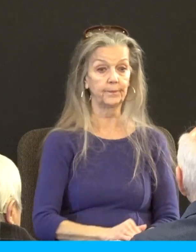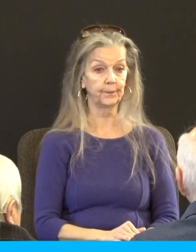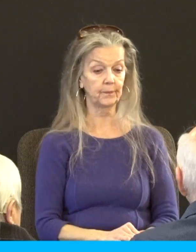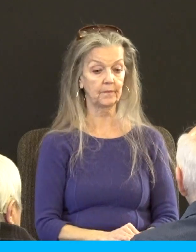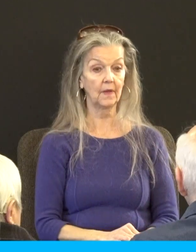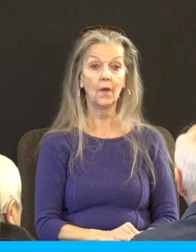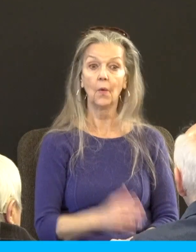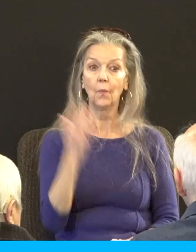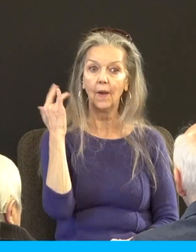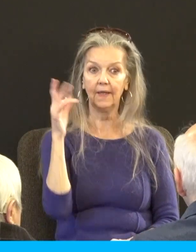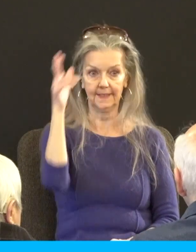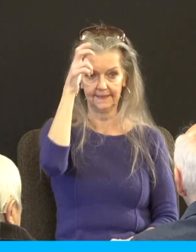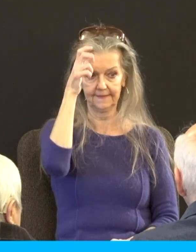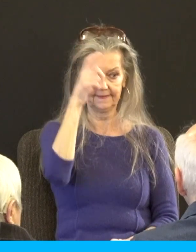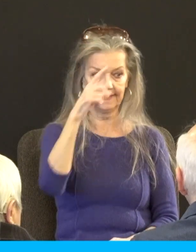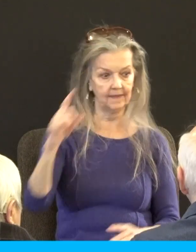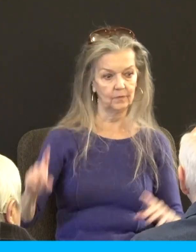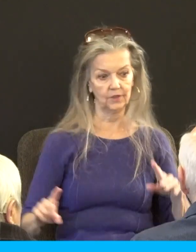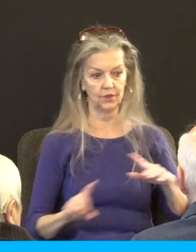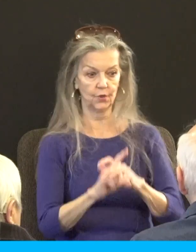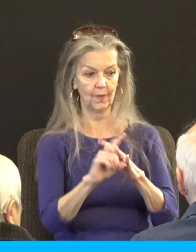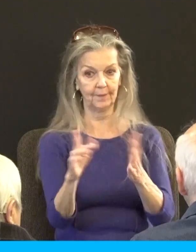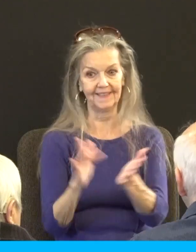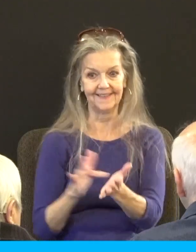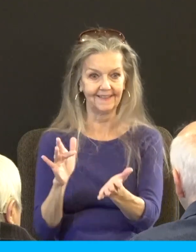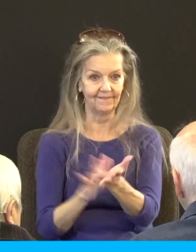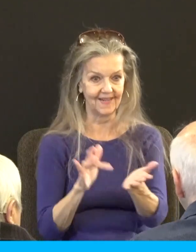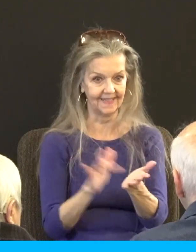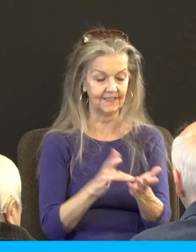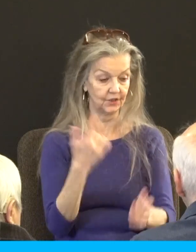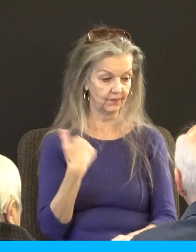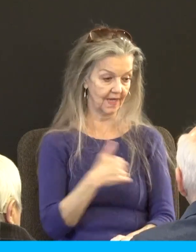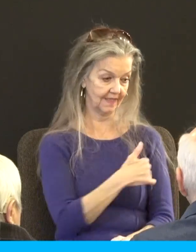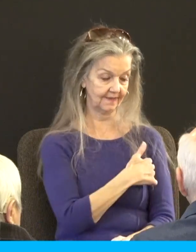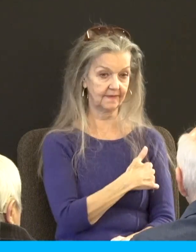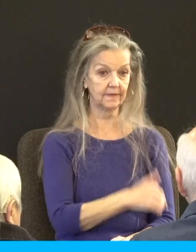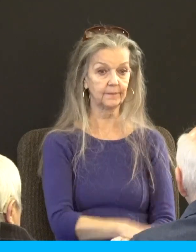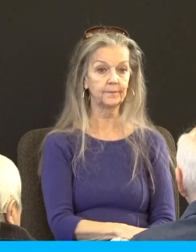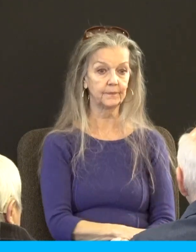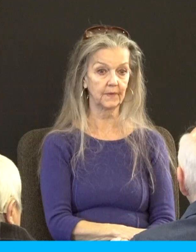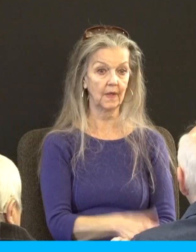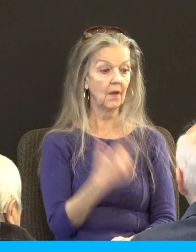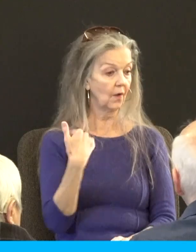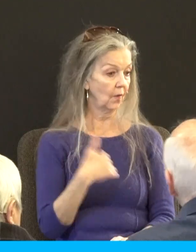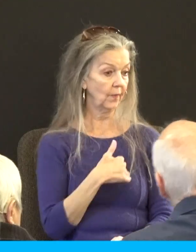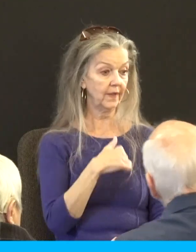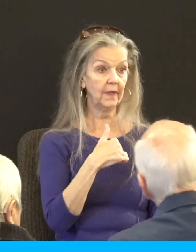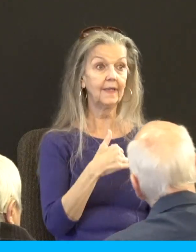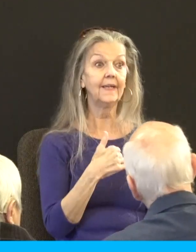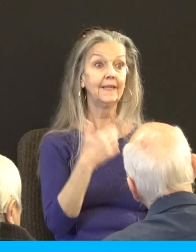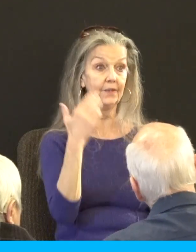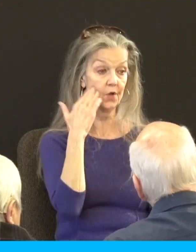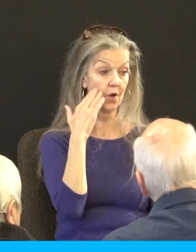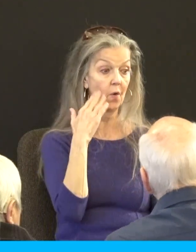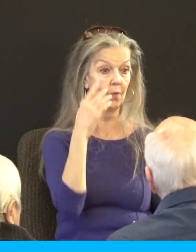should get advantage of us well that's odd for we are not ignorant of his devices